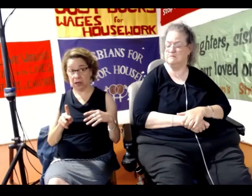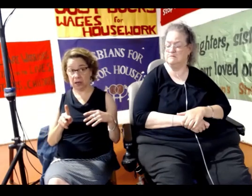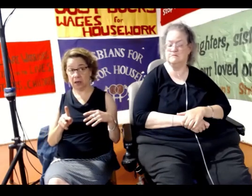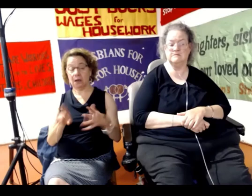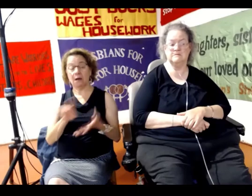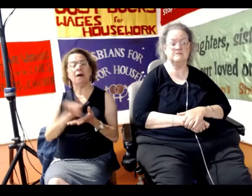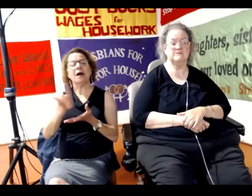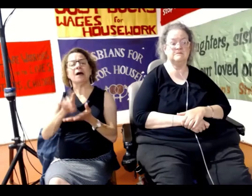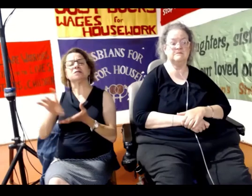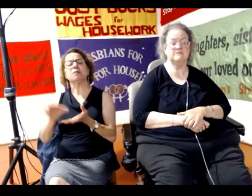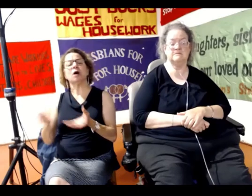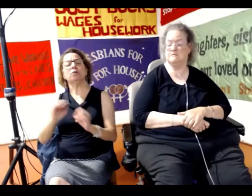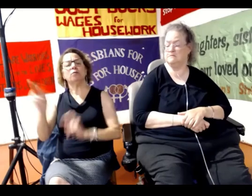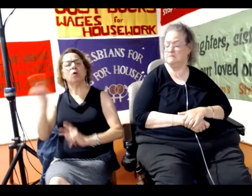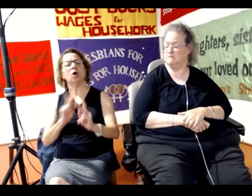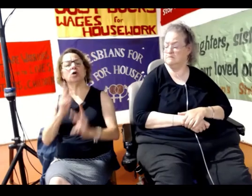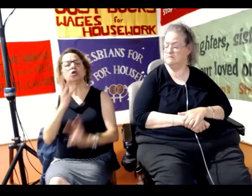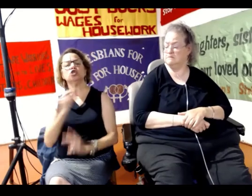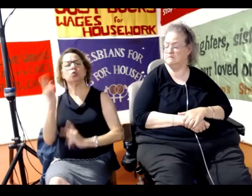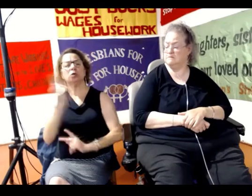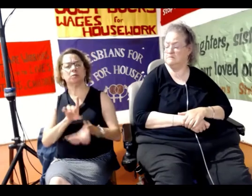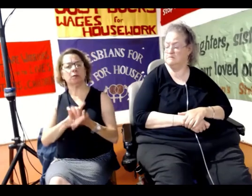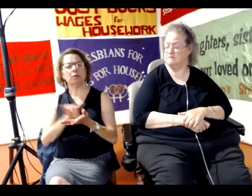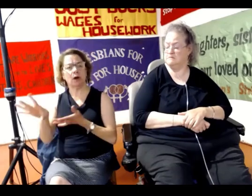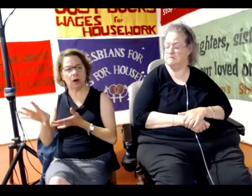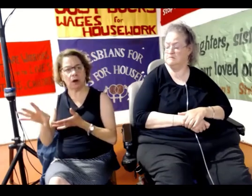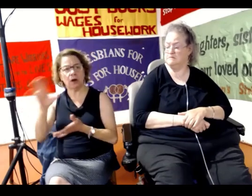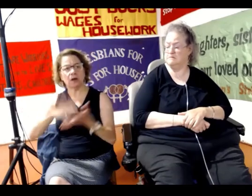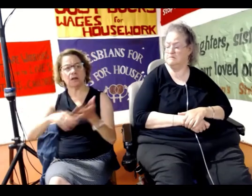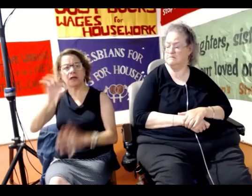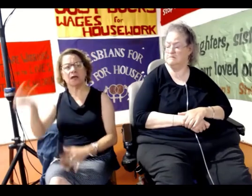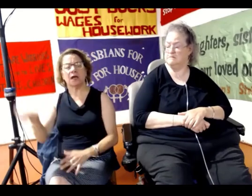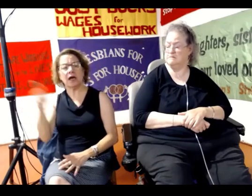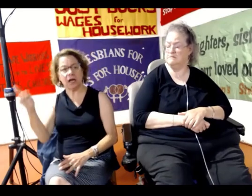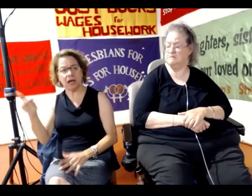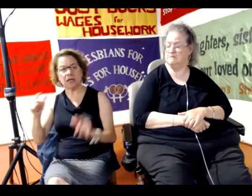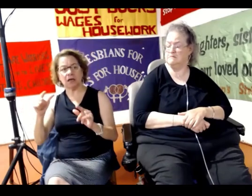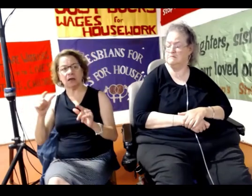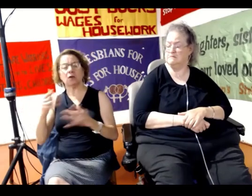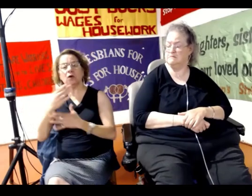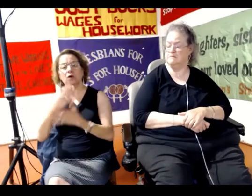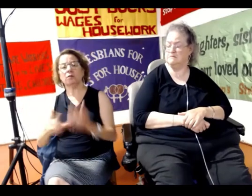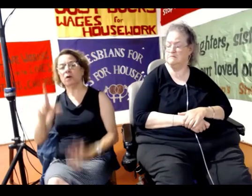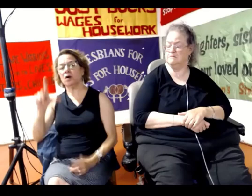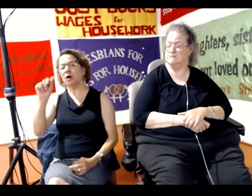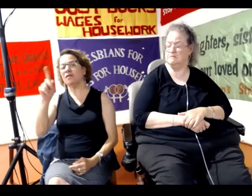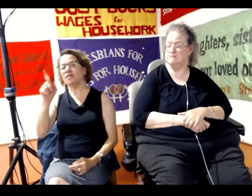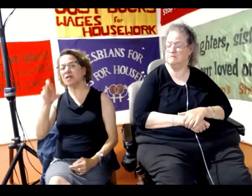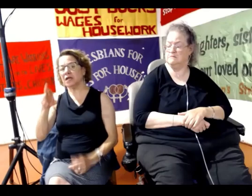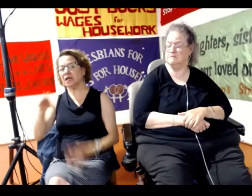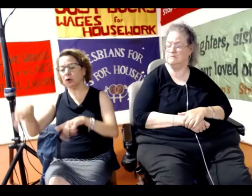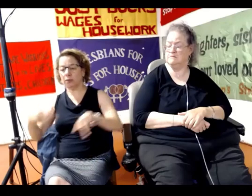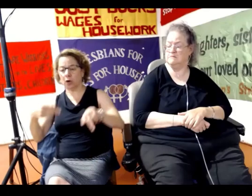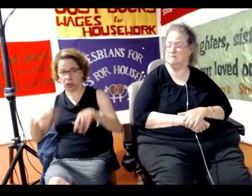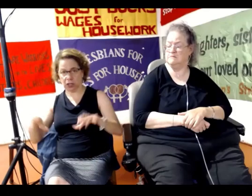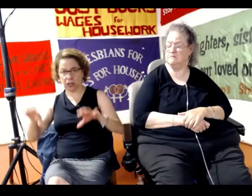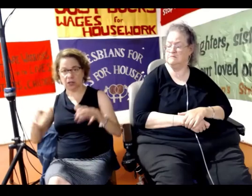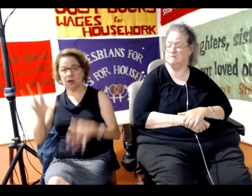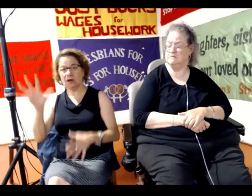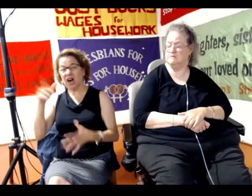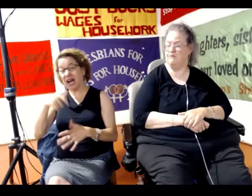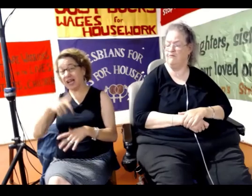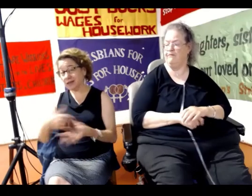expelled more Jewish people than any other leader of the Labour Party. You are five times